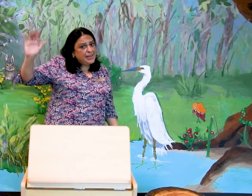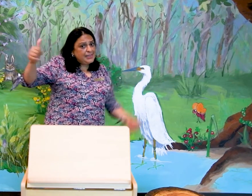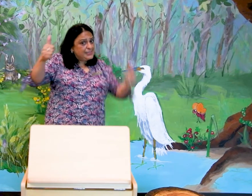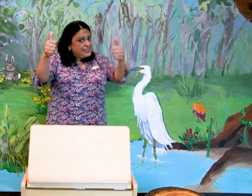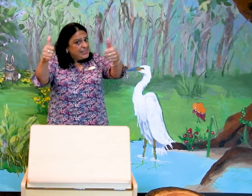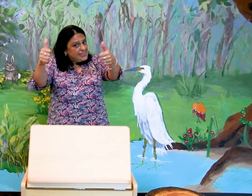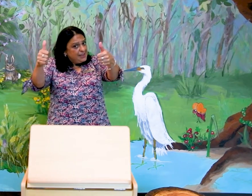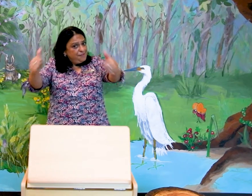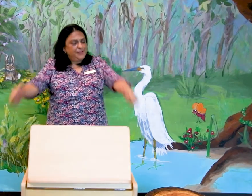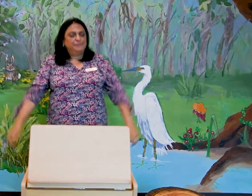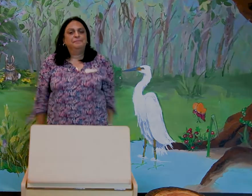Stay safe.